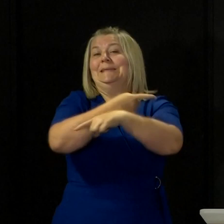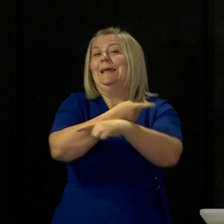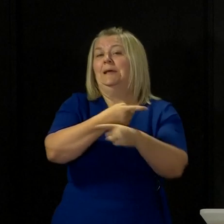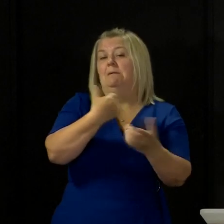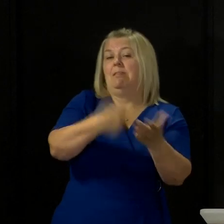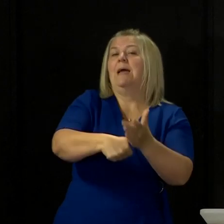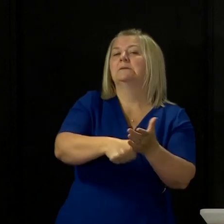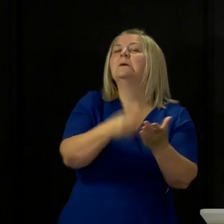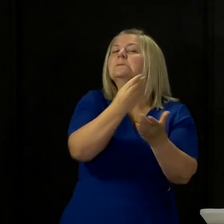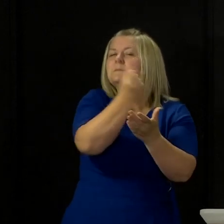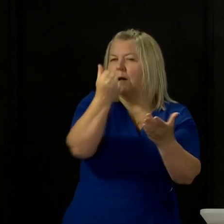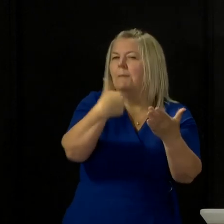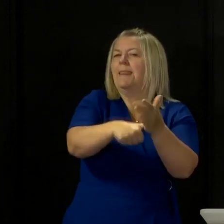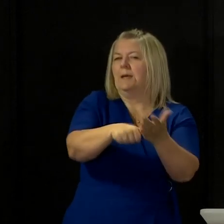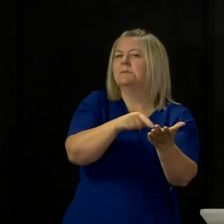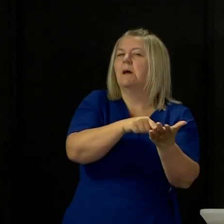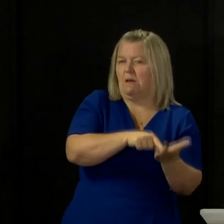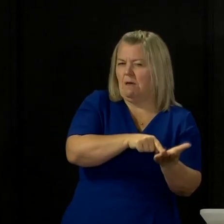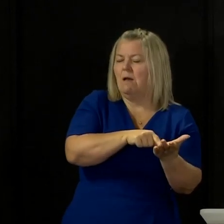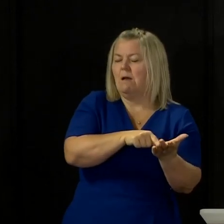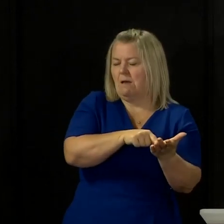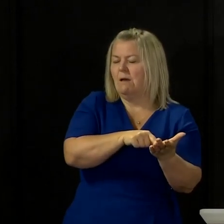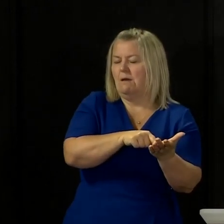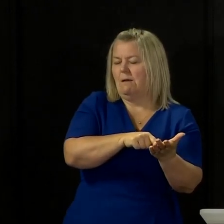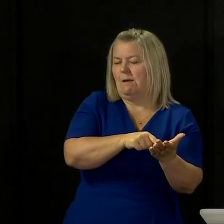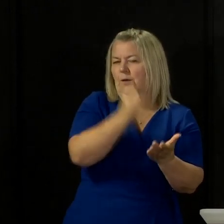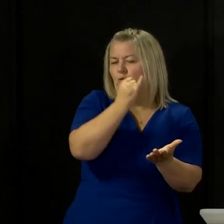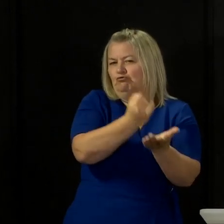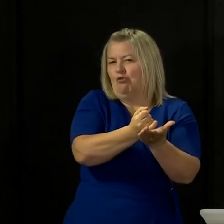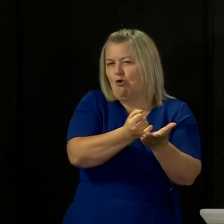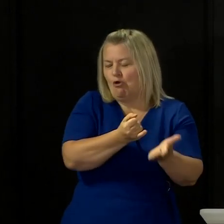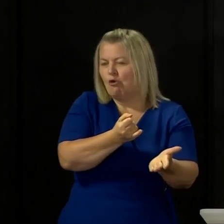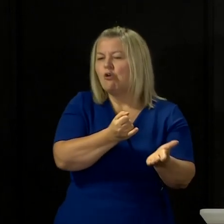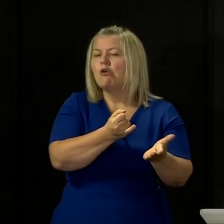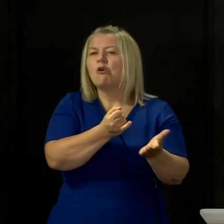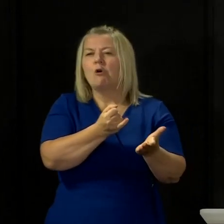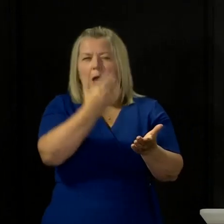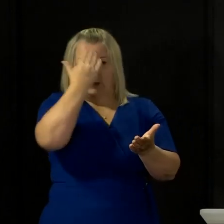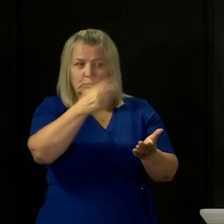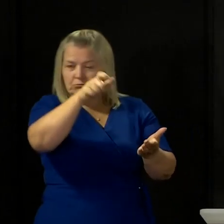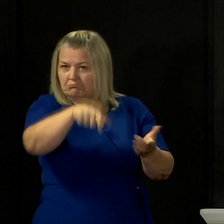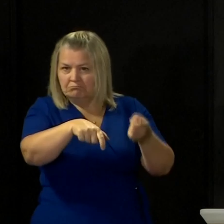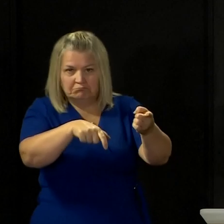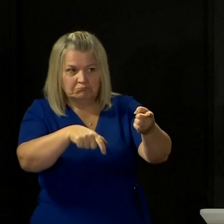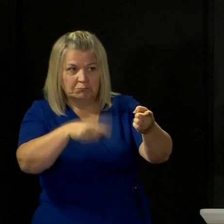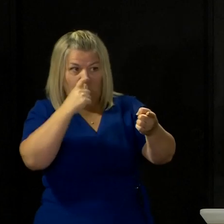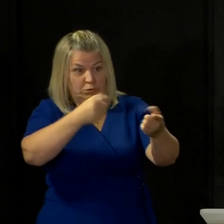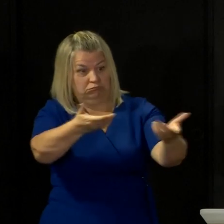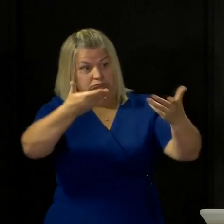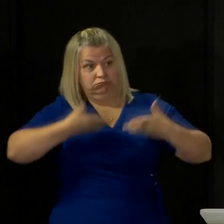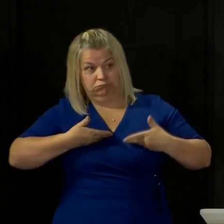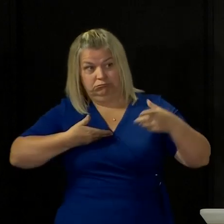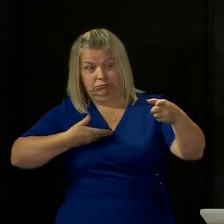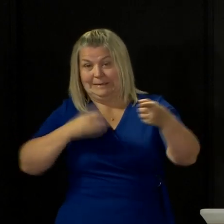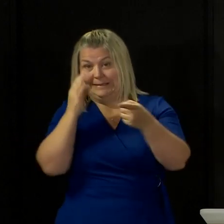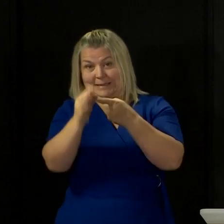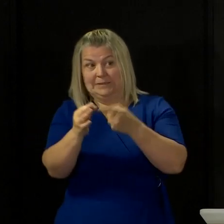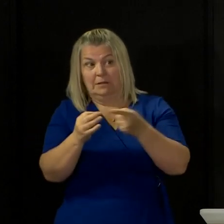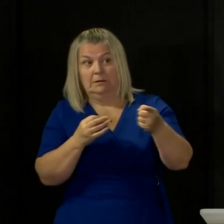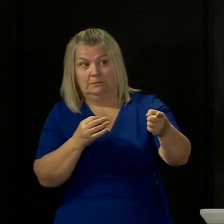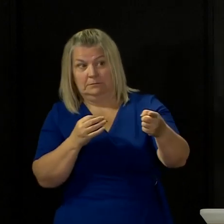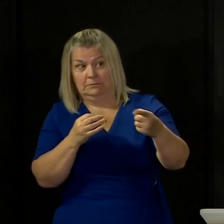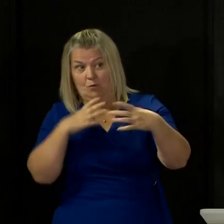letters. That was corrected. Now, obviously I don't know about the particular instance you're talking about. If you're able to pass the details